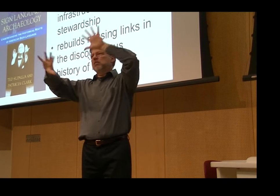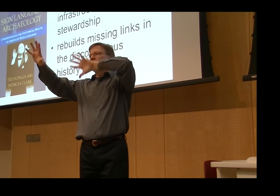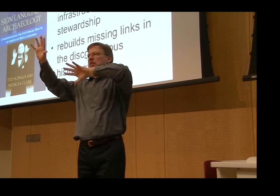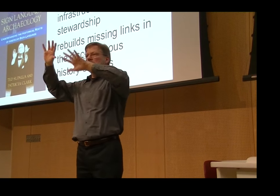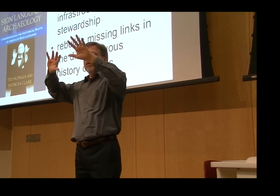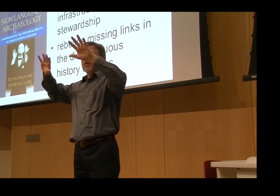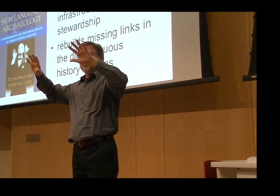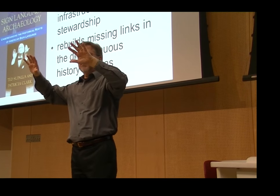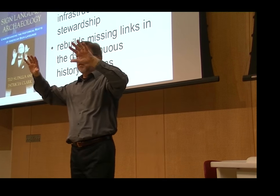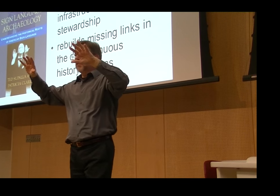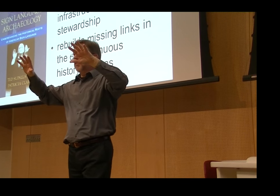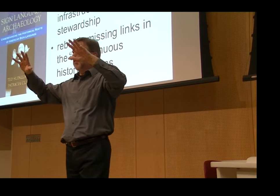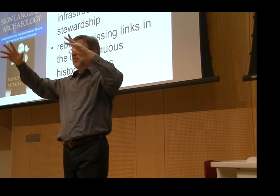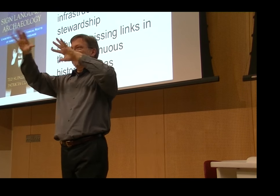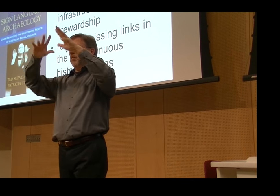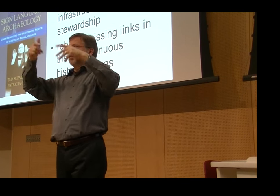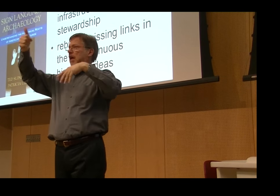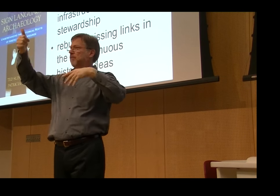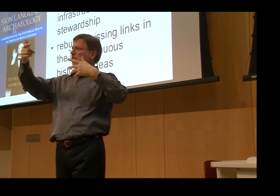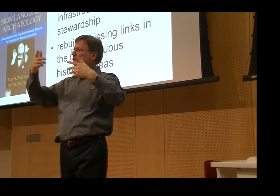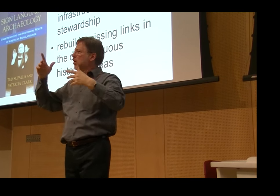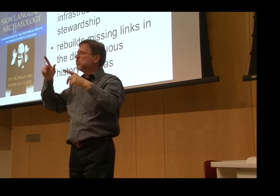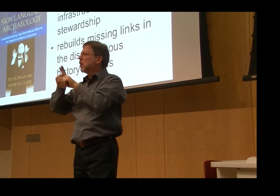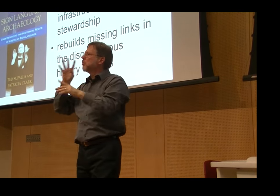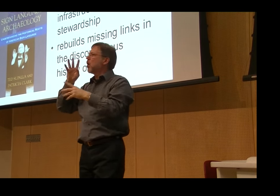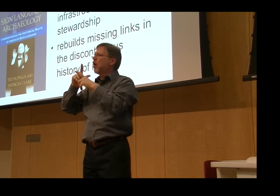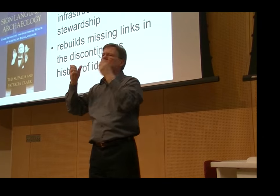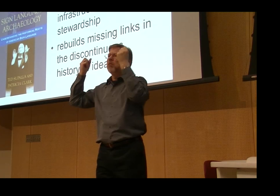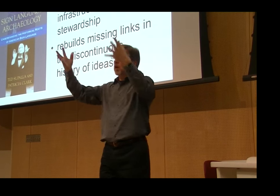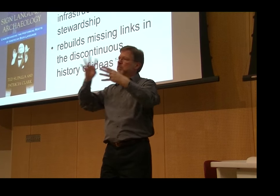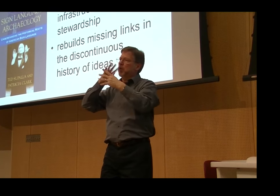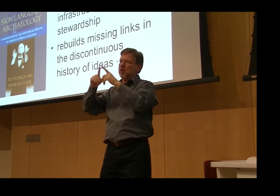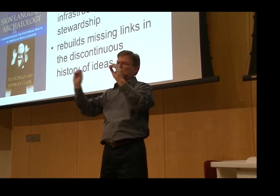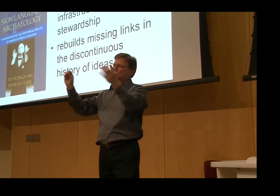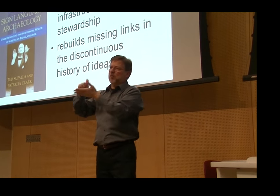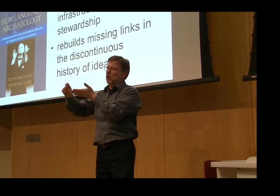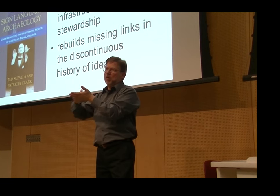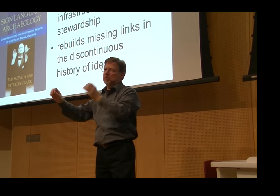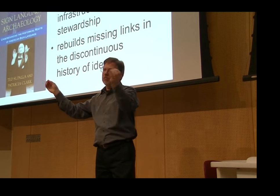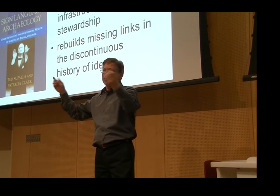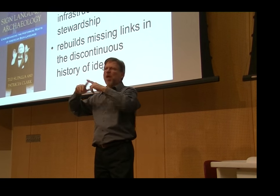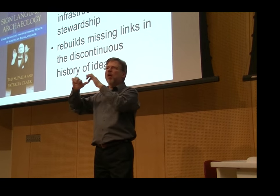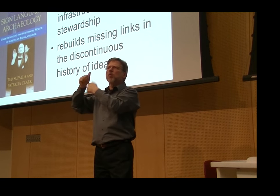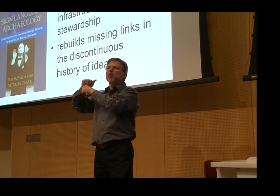die out, then only the grandchildren and the children remember their signs, and it gets passed on and changed in that way.